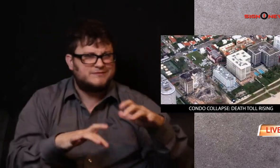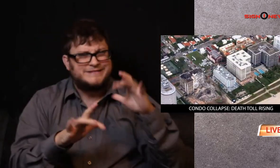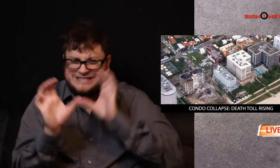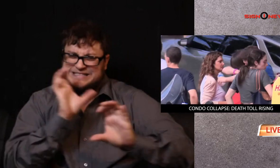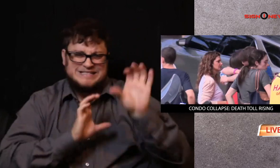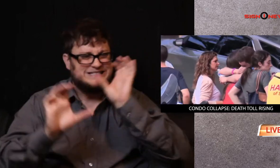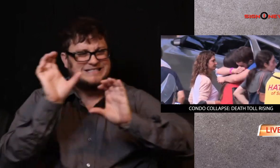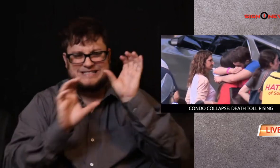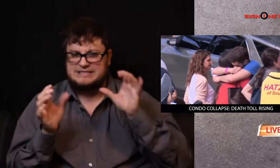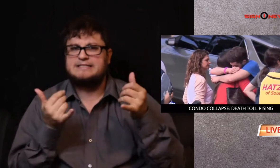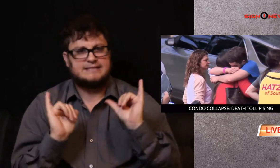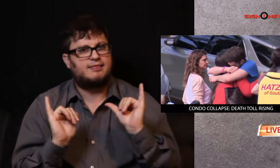condo collapse.